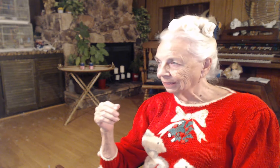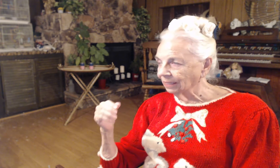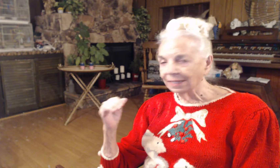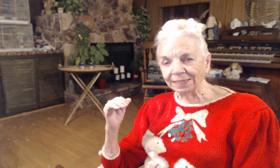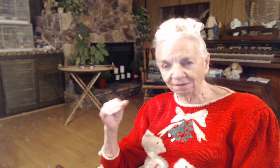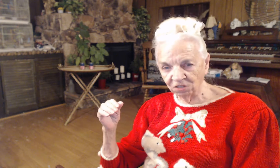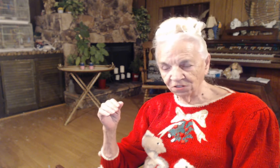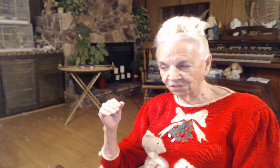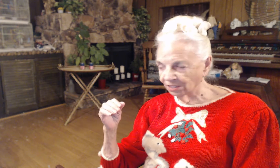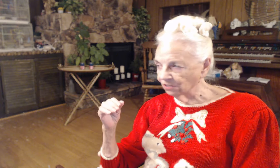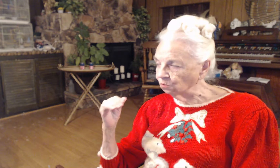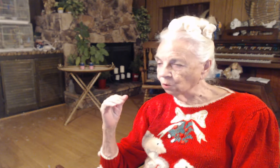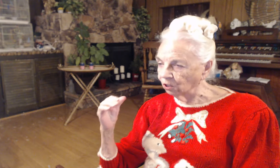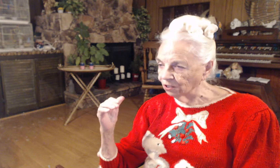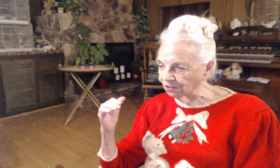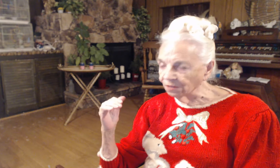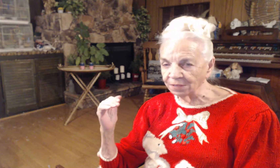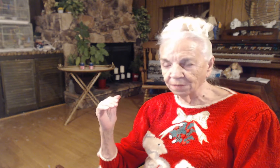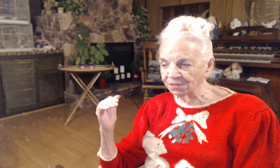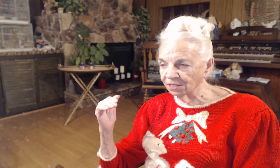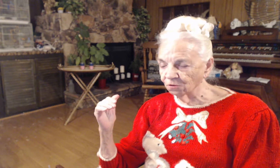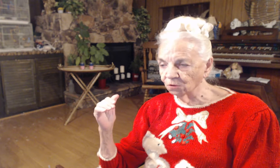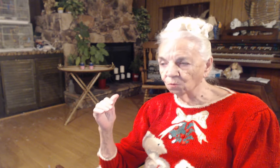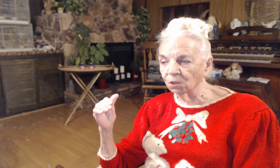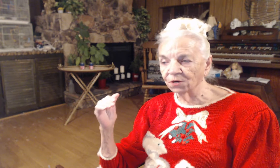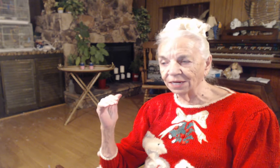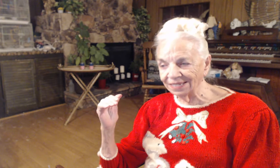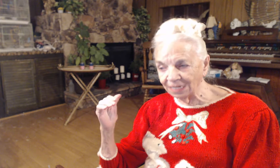Devils is a word. Sometimes they use the word demons.